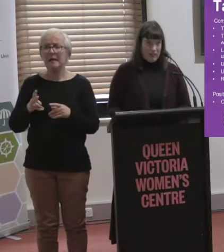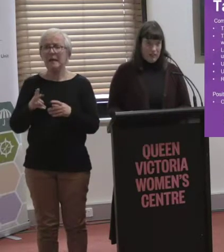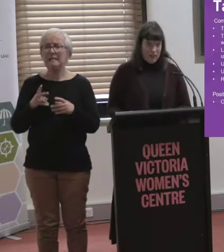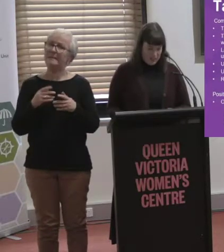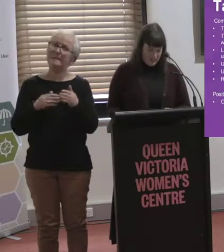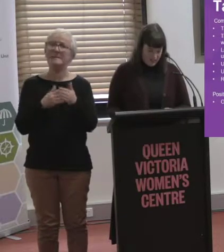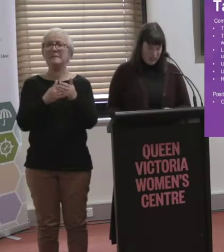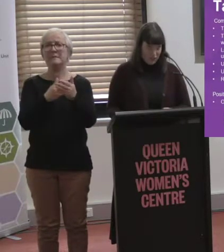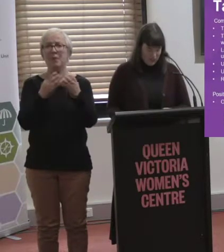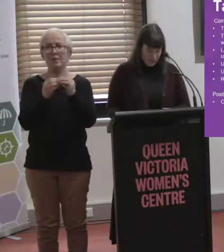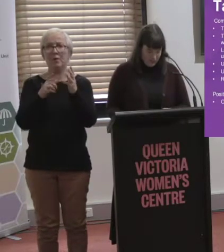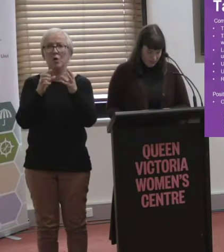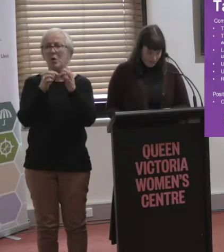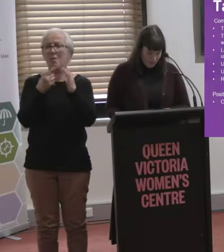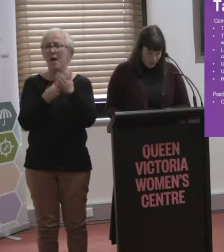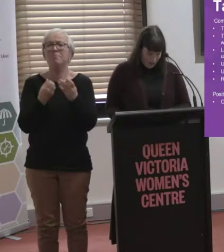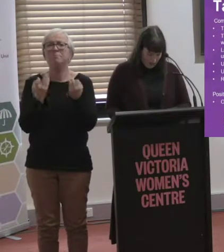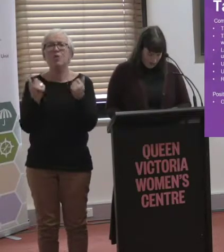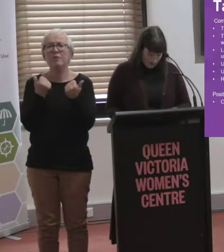and the lack of understanding, the lack of training.